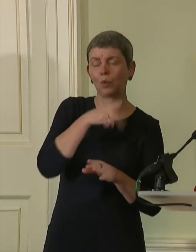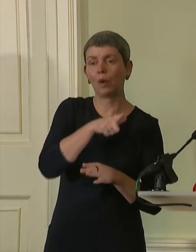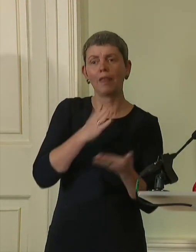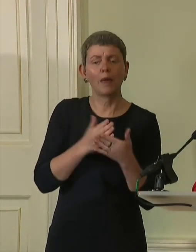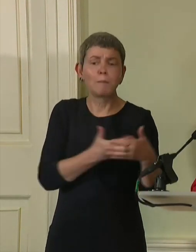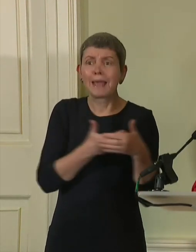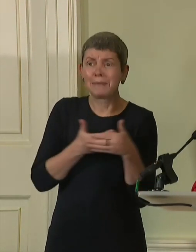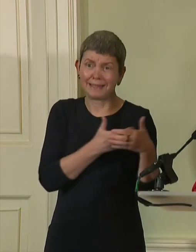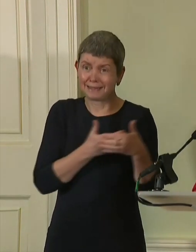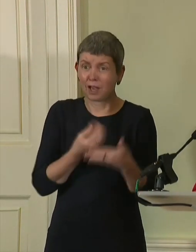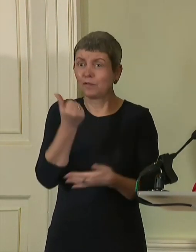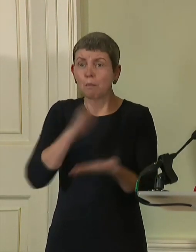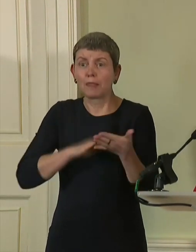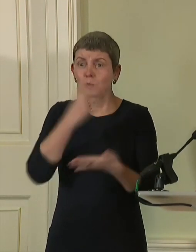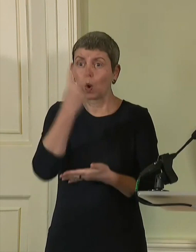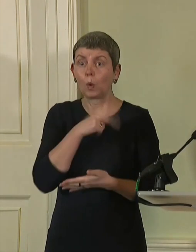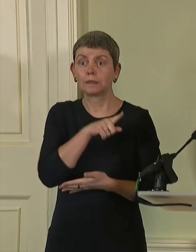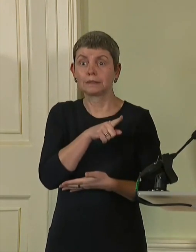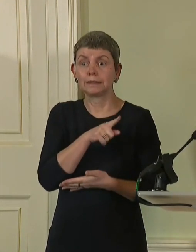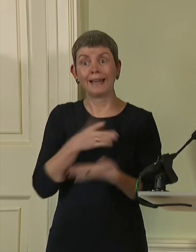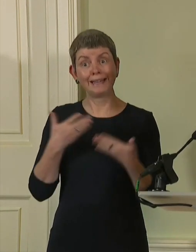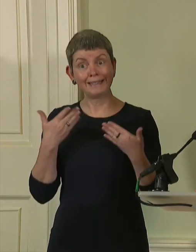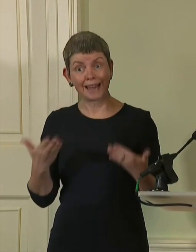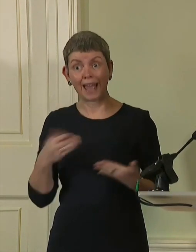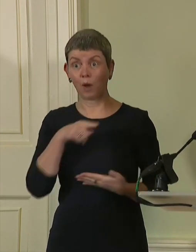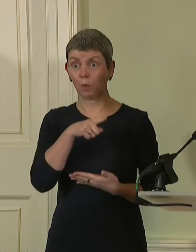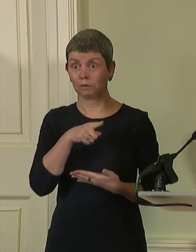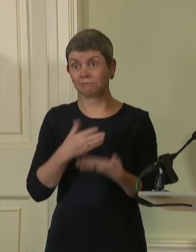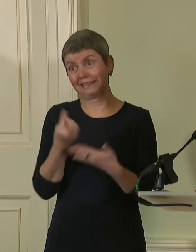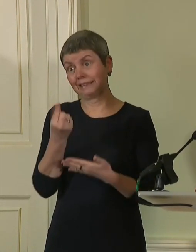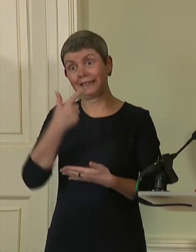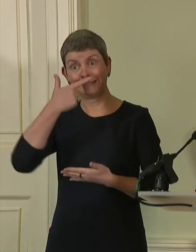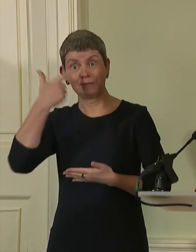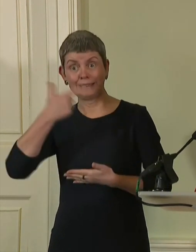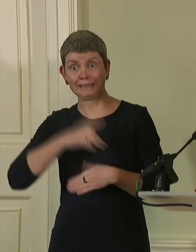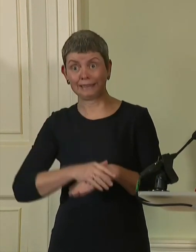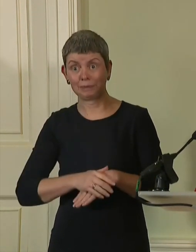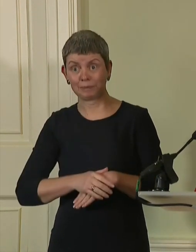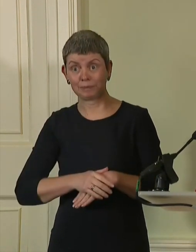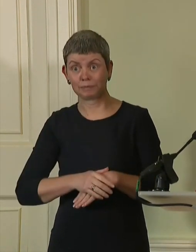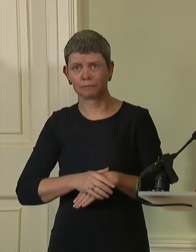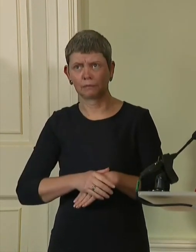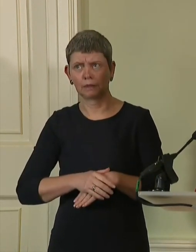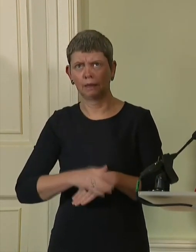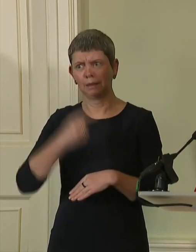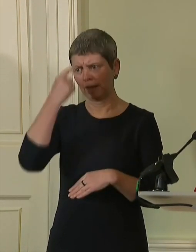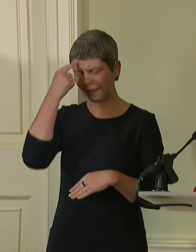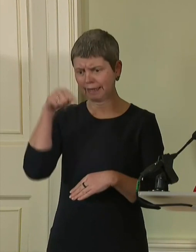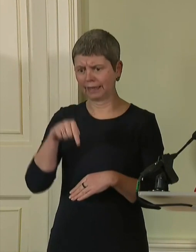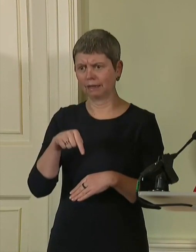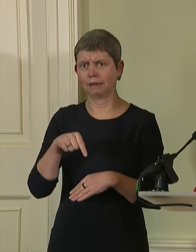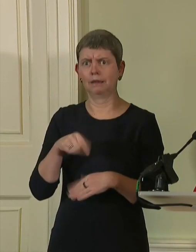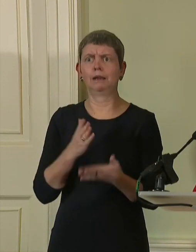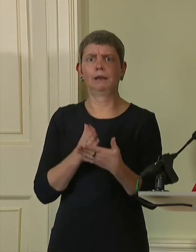As I step down they are about to celebrate their 17th birthdays. Now that I think about it that's exactly the age